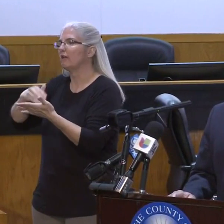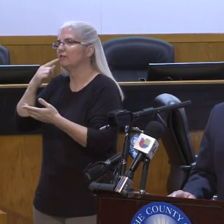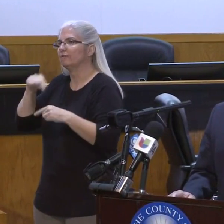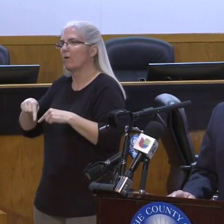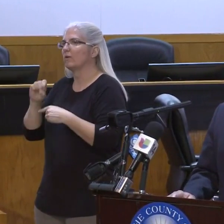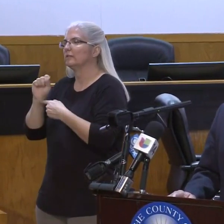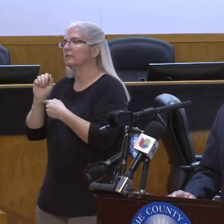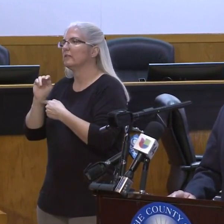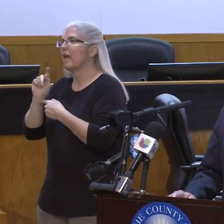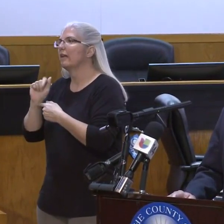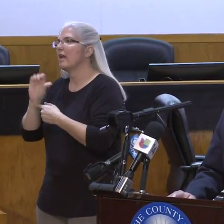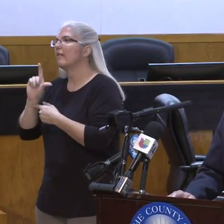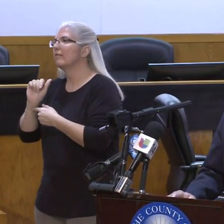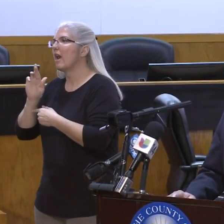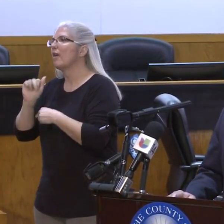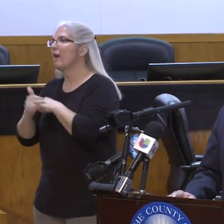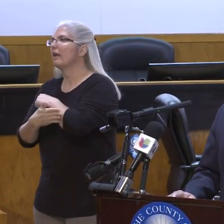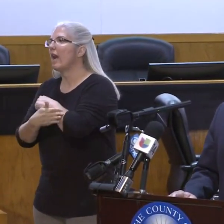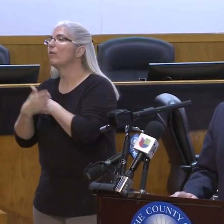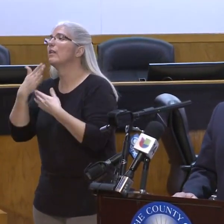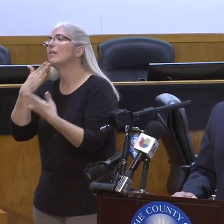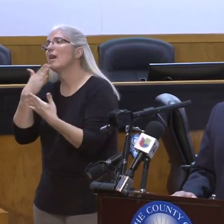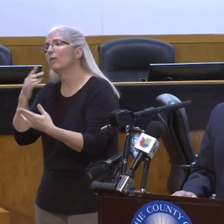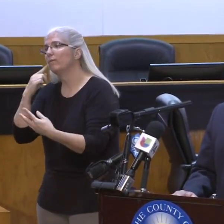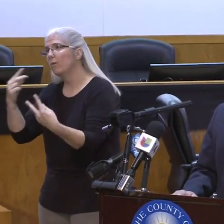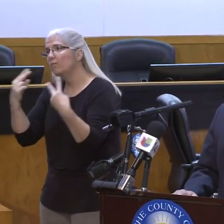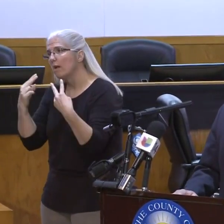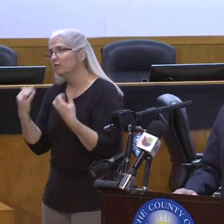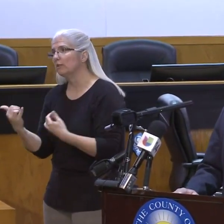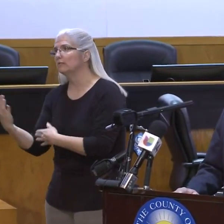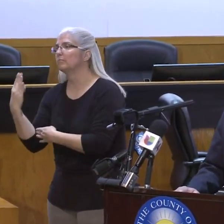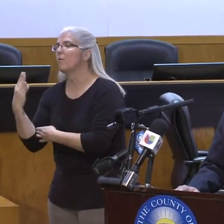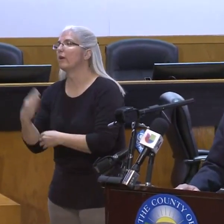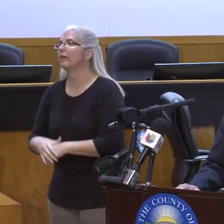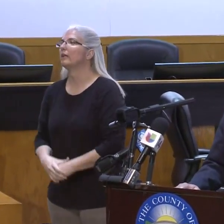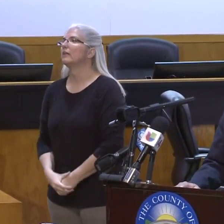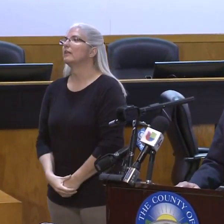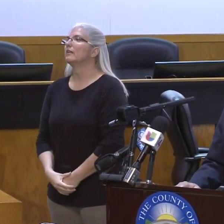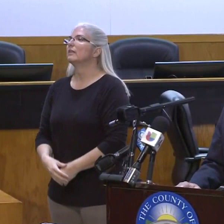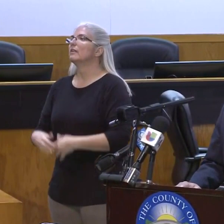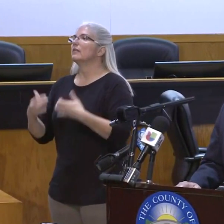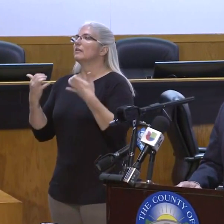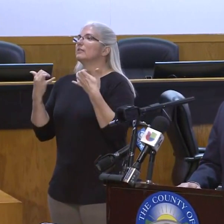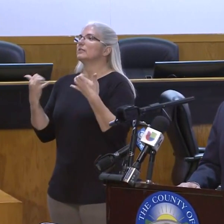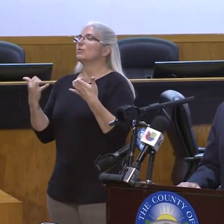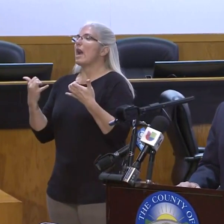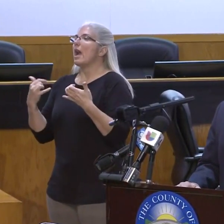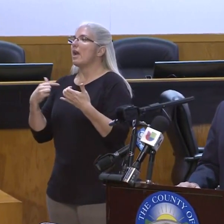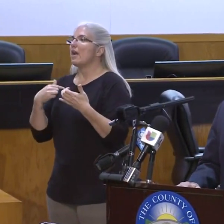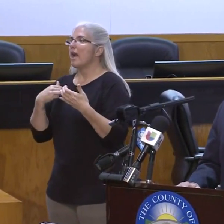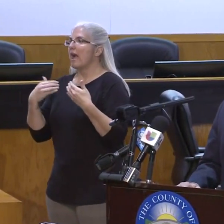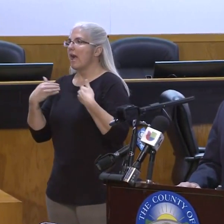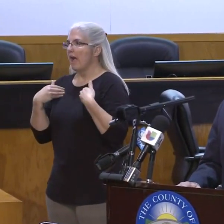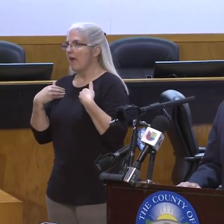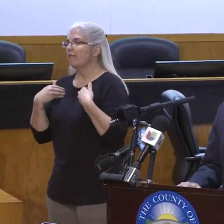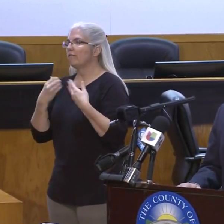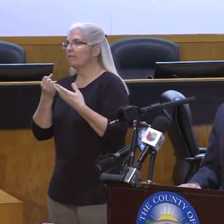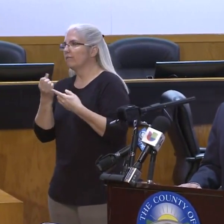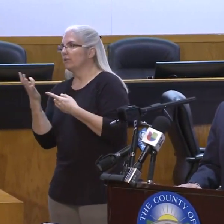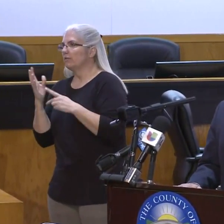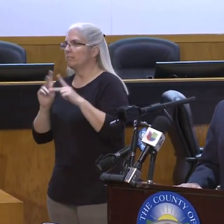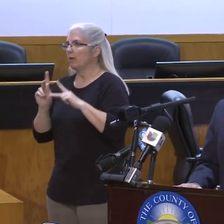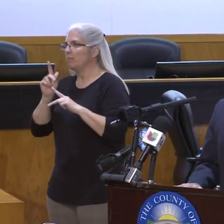you all for tuning in this morning. I am joined today by the by Dr. Tong, who is